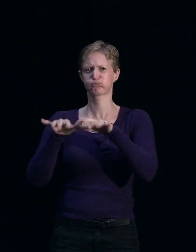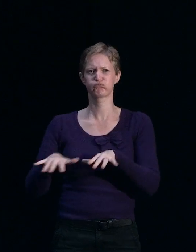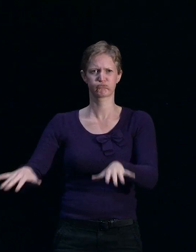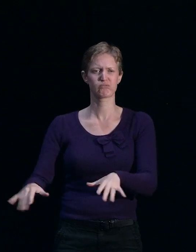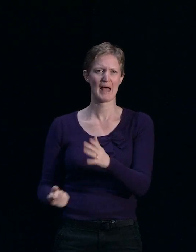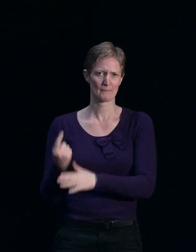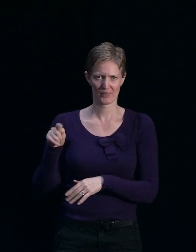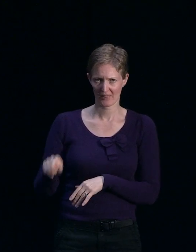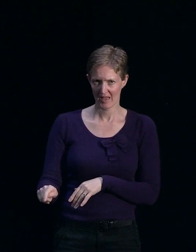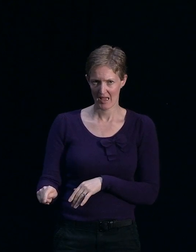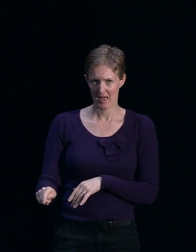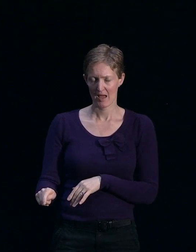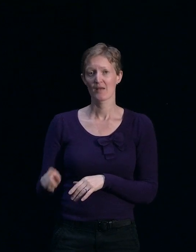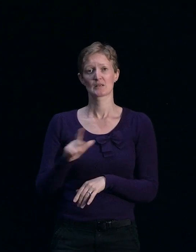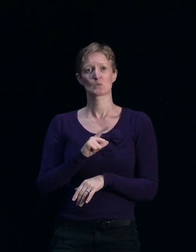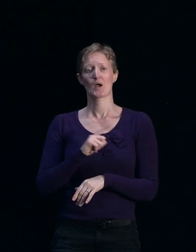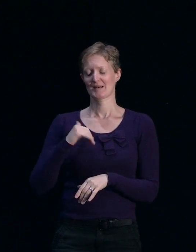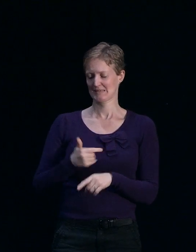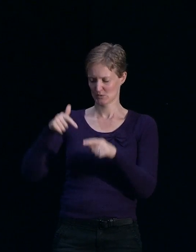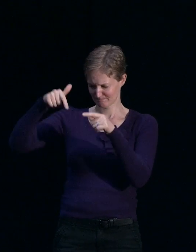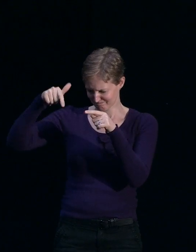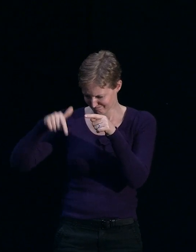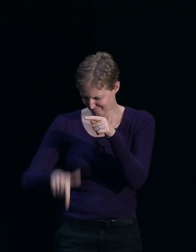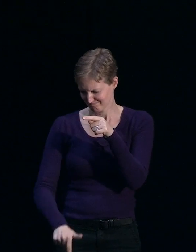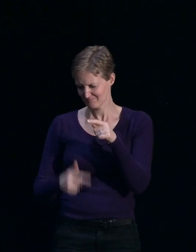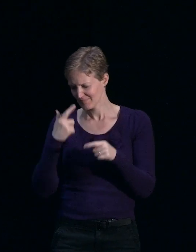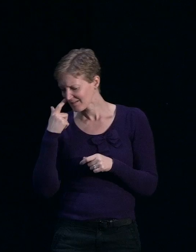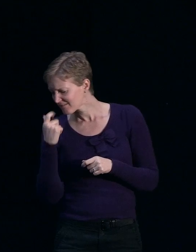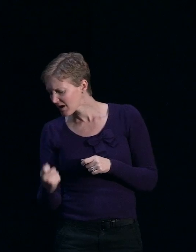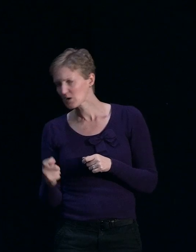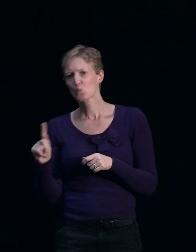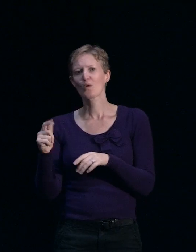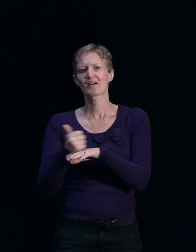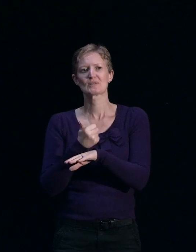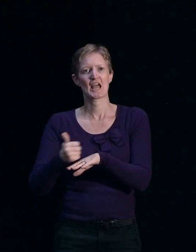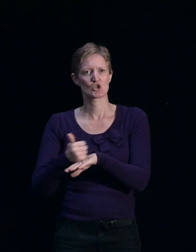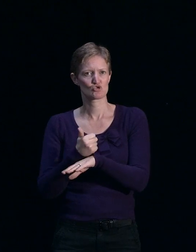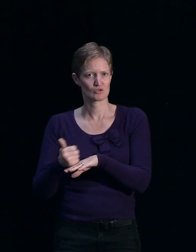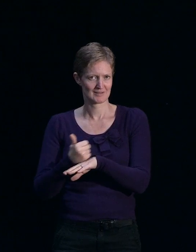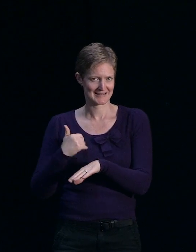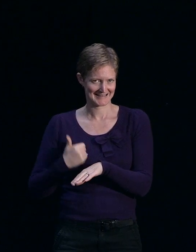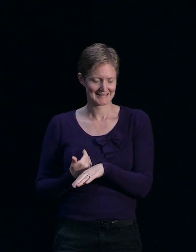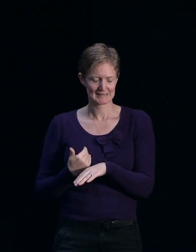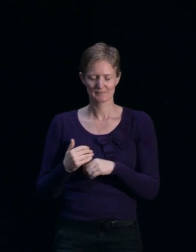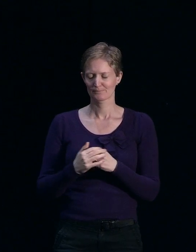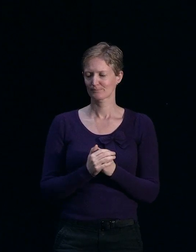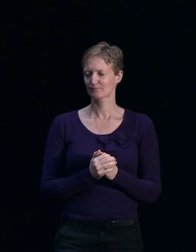and a more detailed or in-depth foundation solution will need to be designed by the engineer when they see the quality of